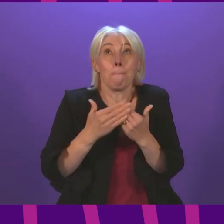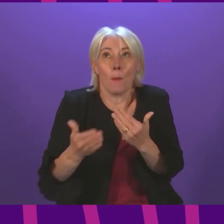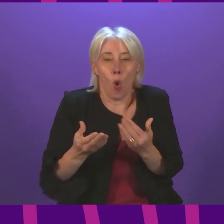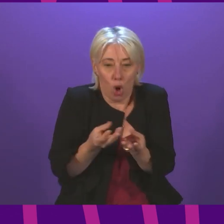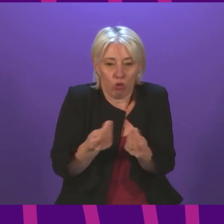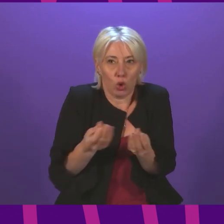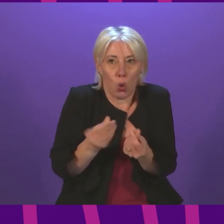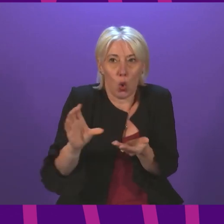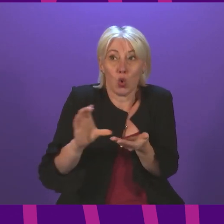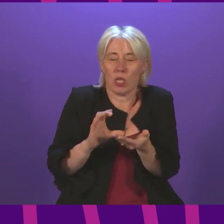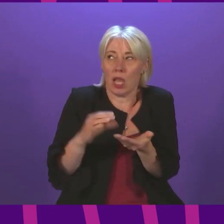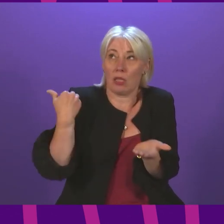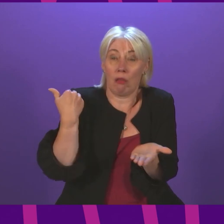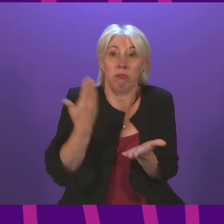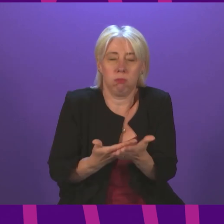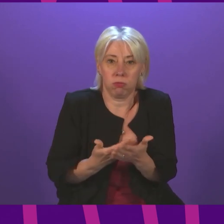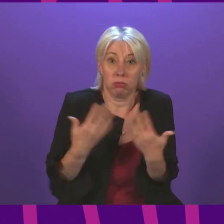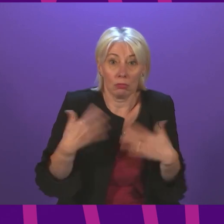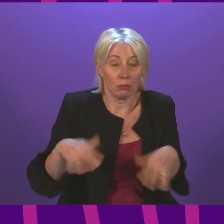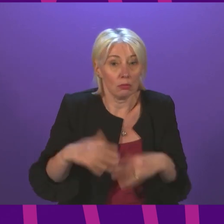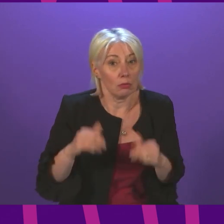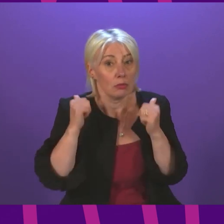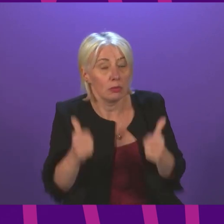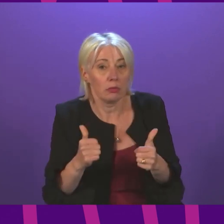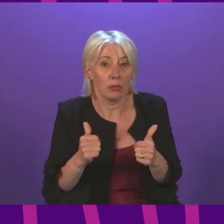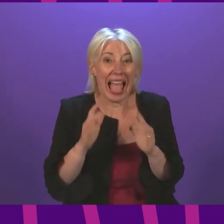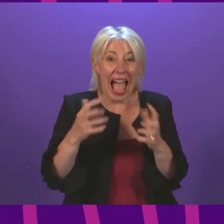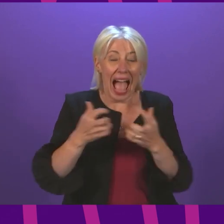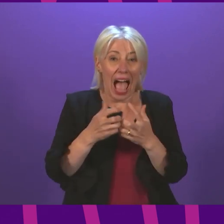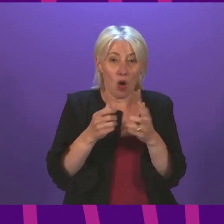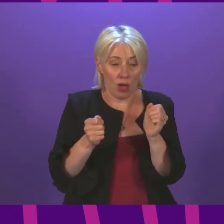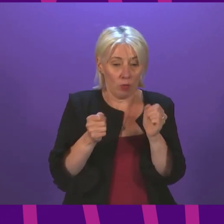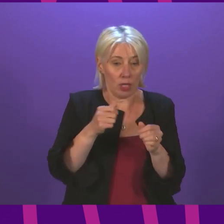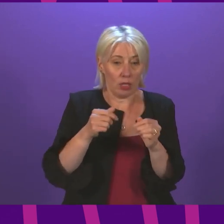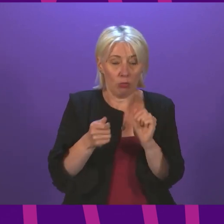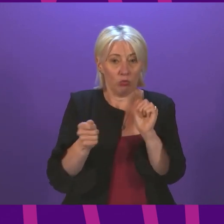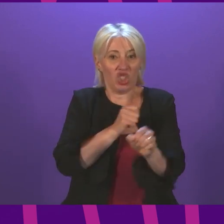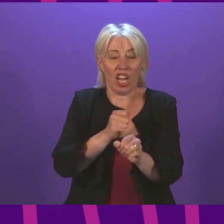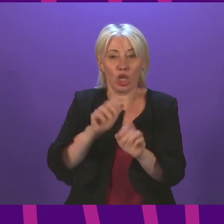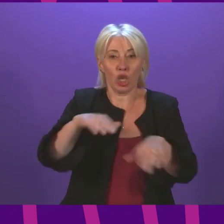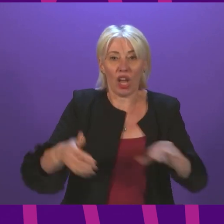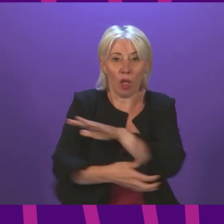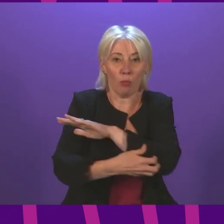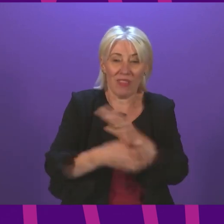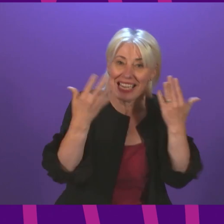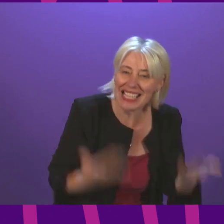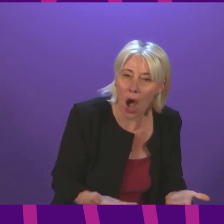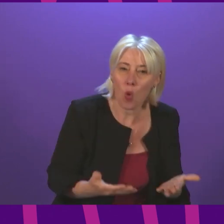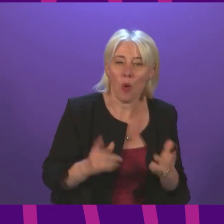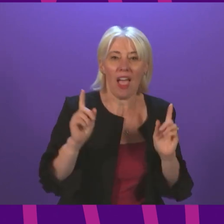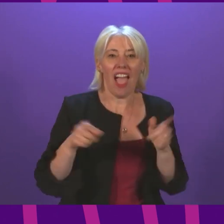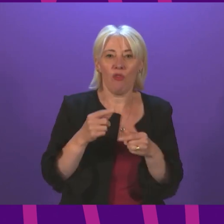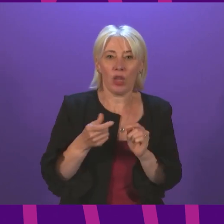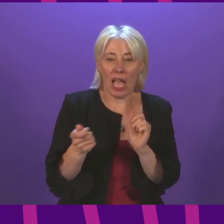its disposal than it has ever done before. If we can't mitigate child poverty now, if we can't put money into pockets